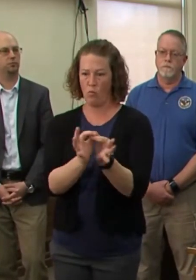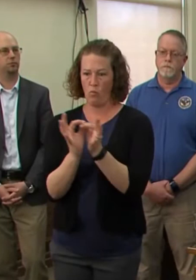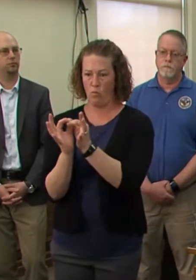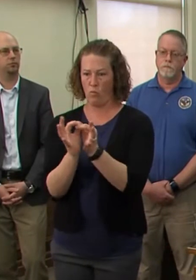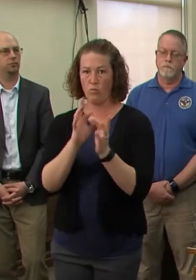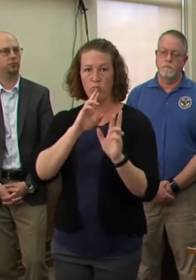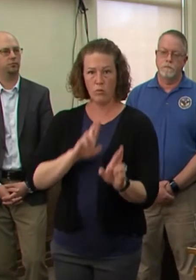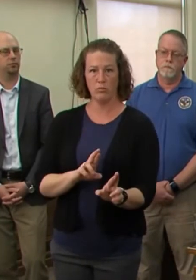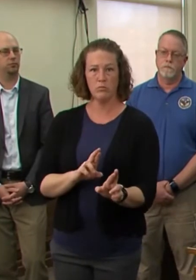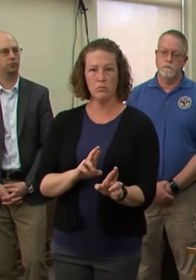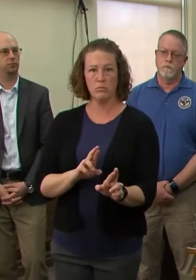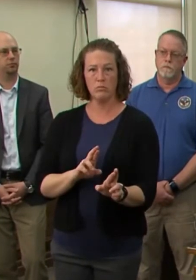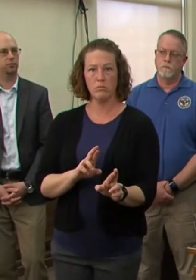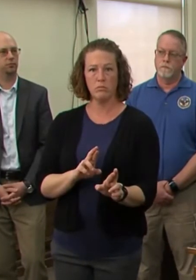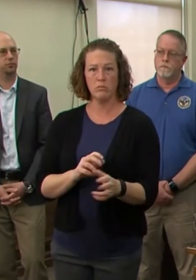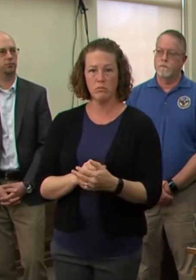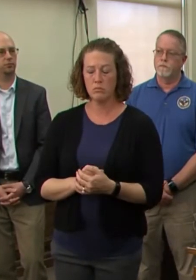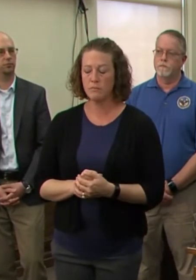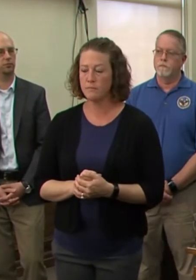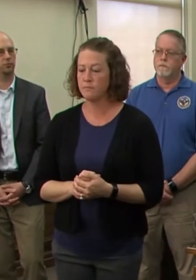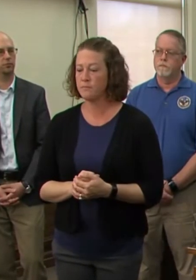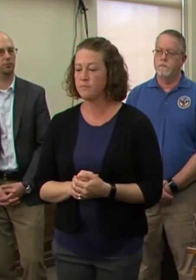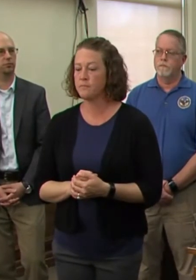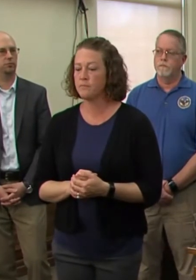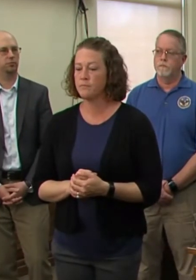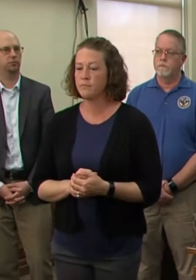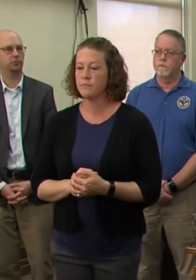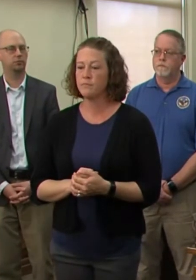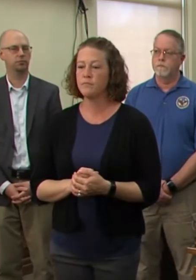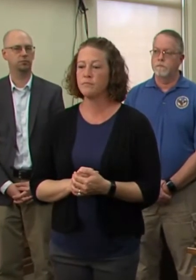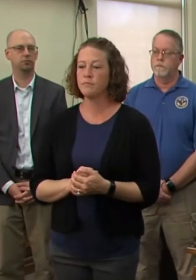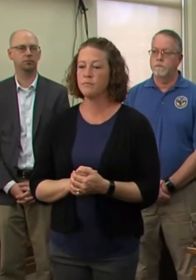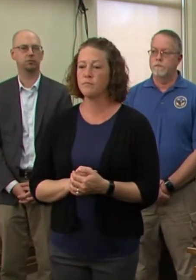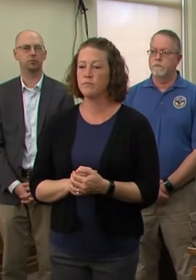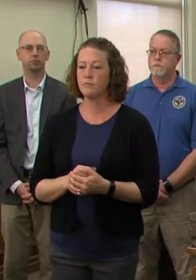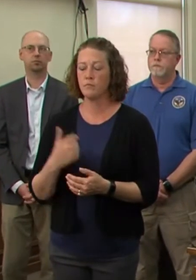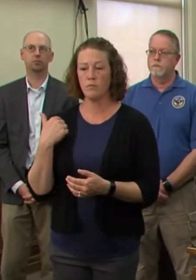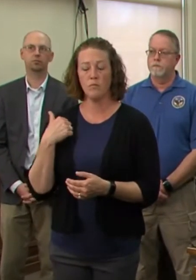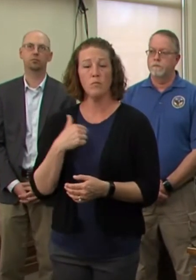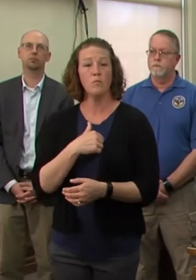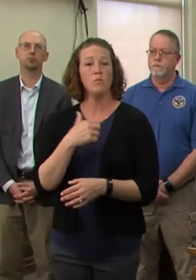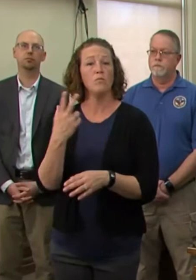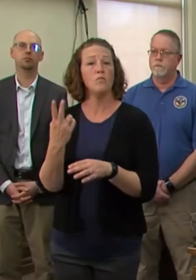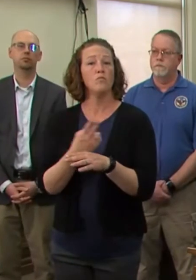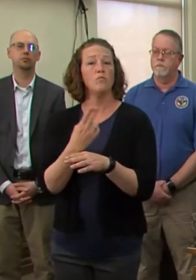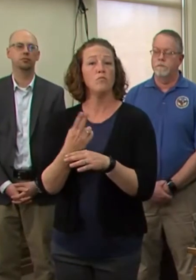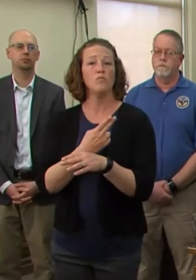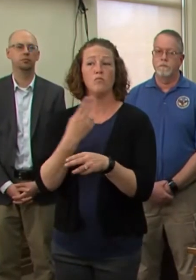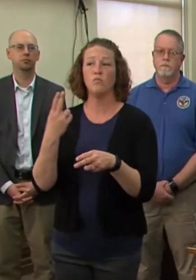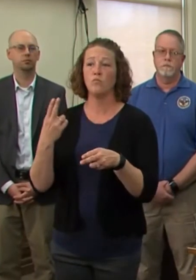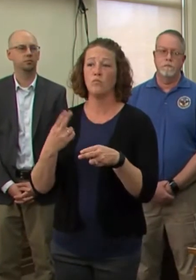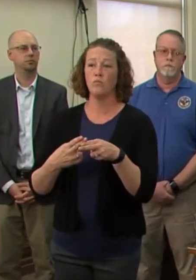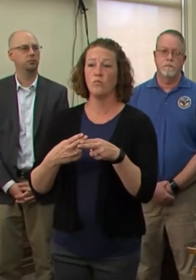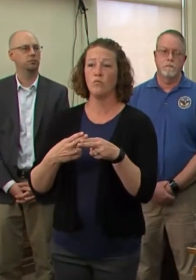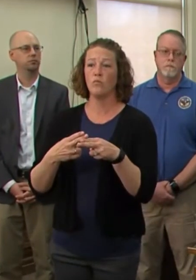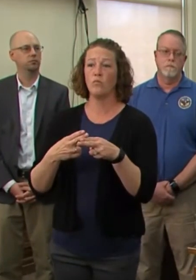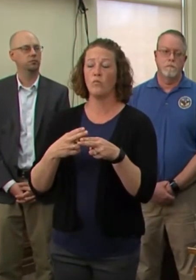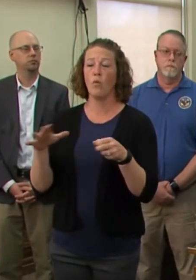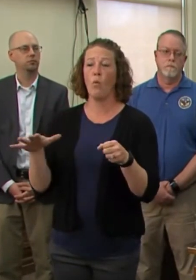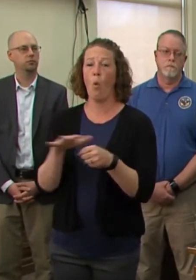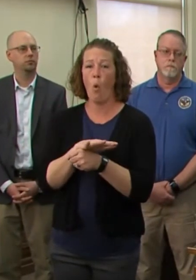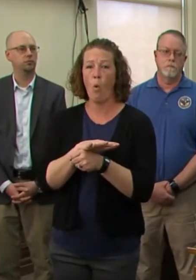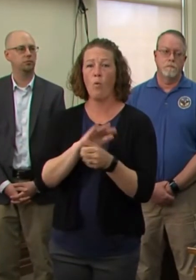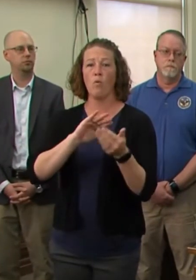recover from this disaster. Behind the scenes, we are using what we refer to as a whole community